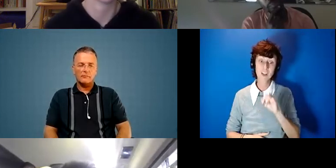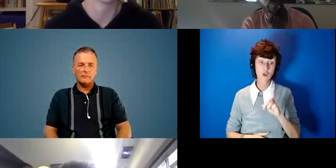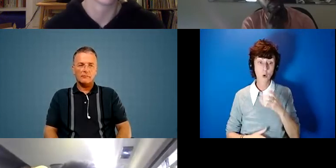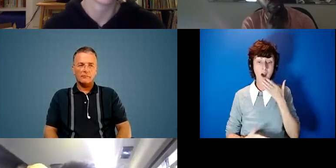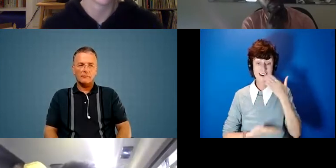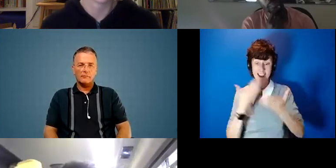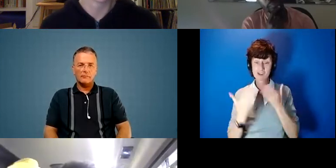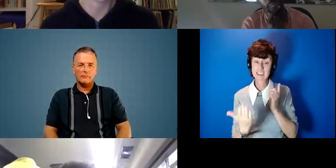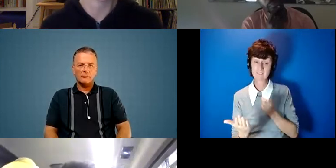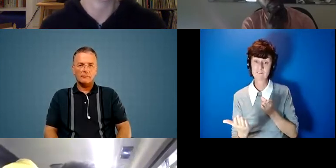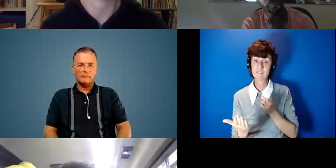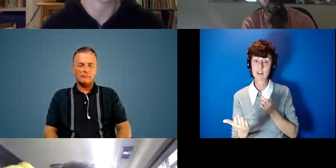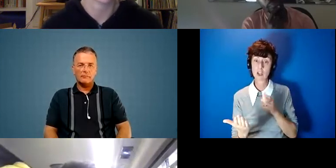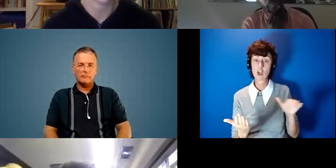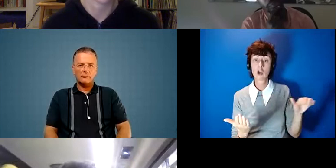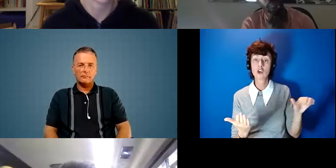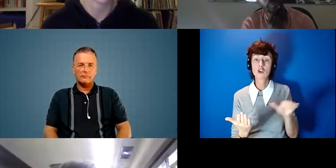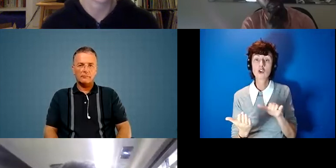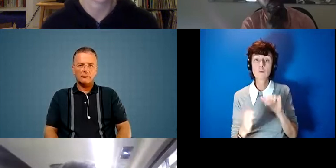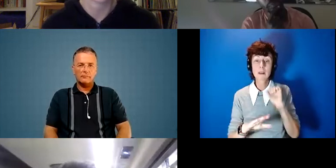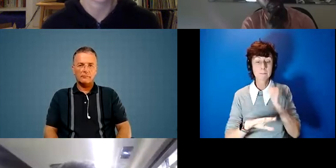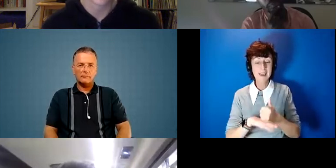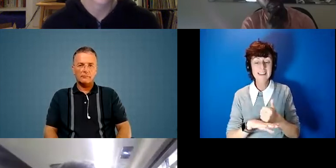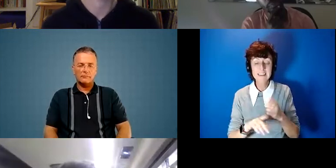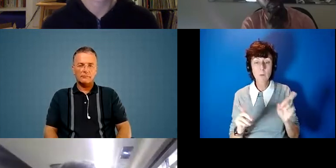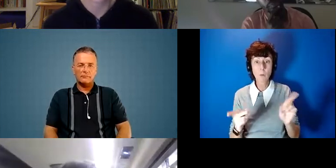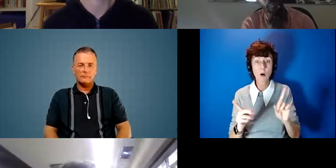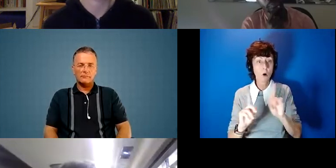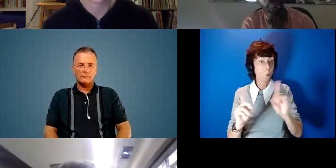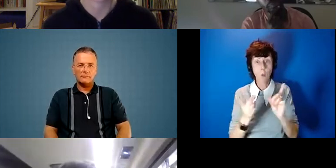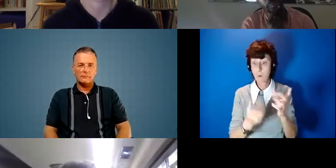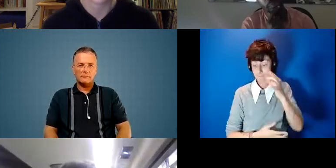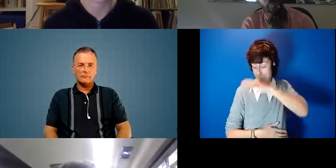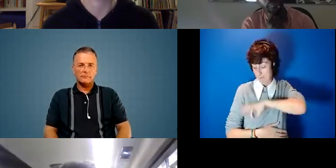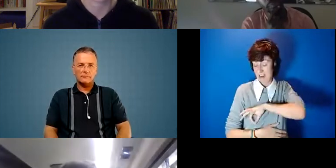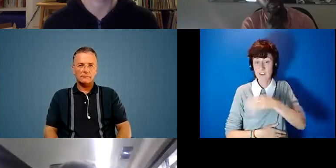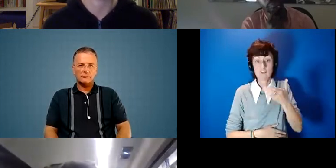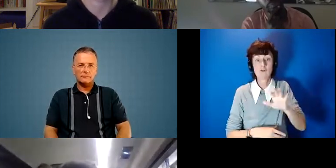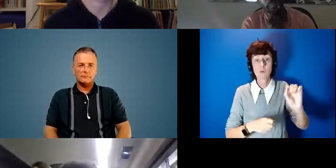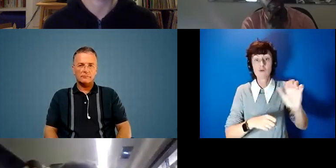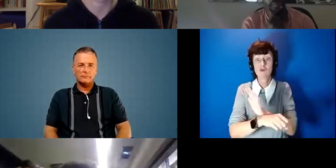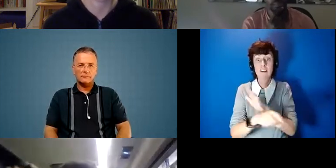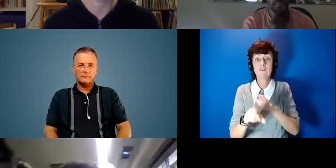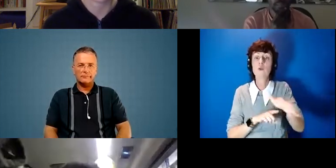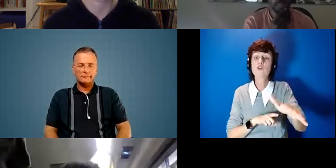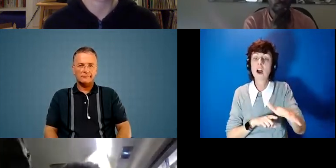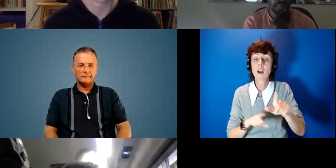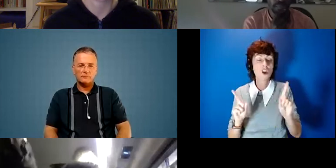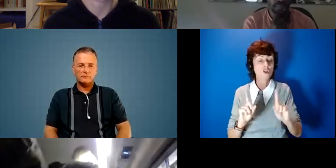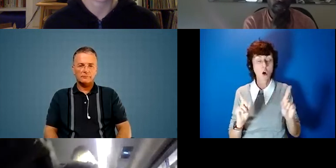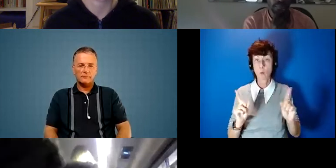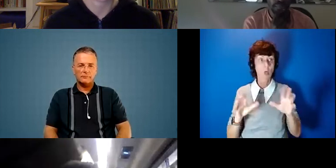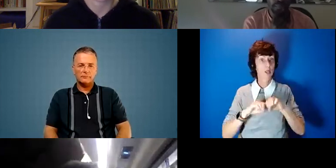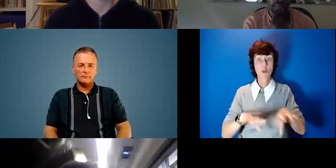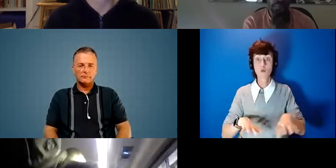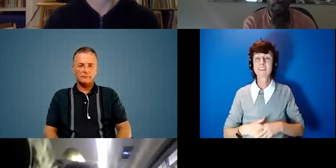talk about is actually should be rooted more so and actually what can we gain what more can we gain from a greener future and not just what are going to lose in order to do so